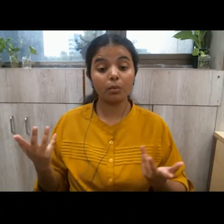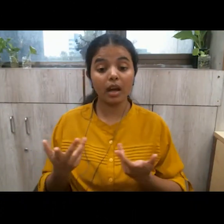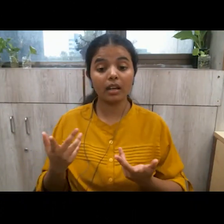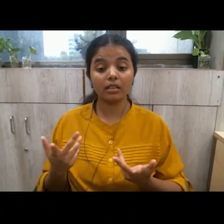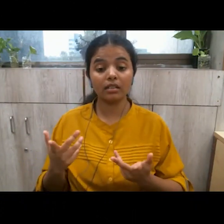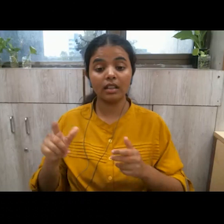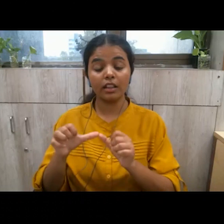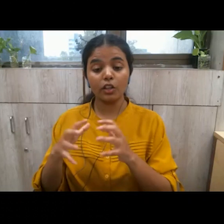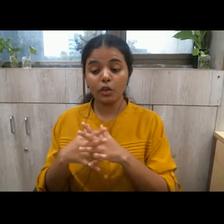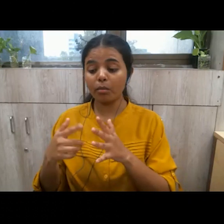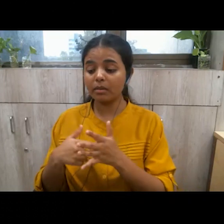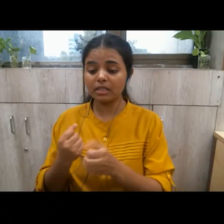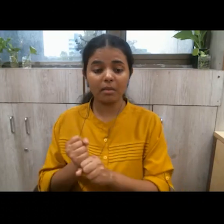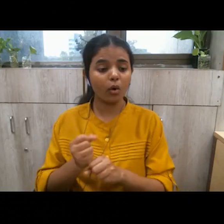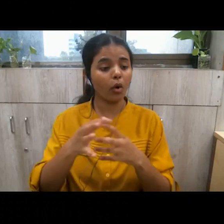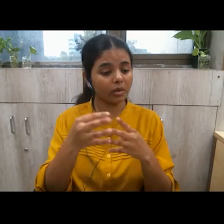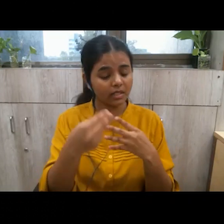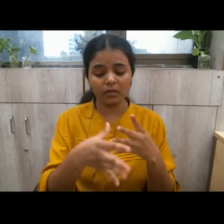it is because we are left with no choice